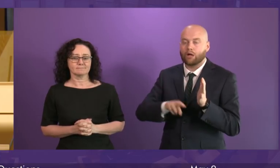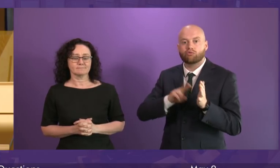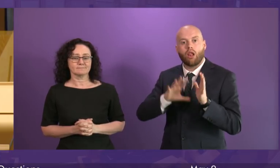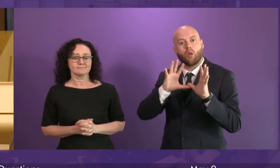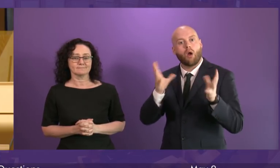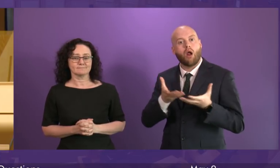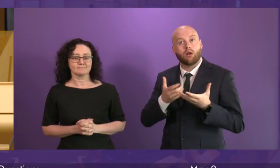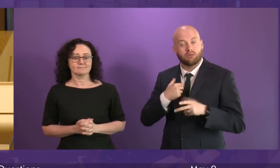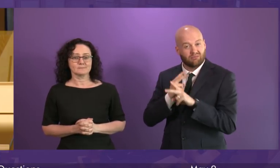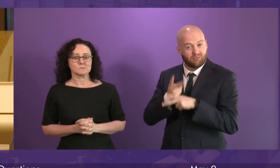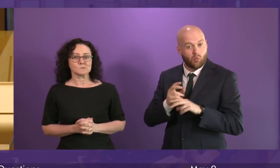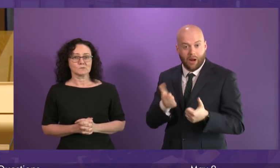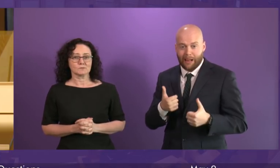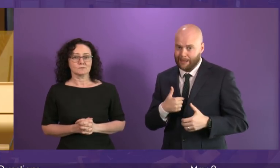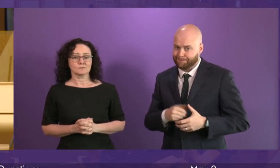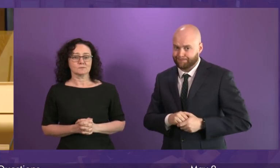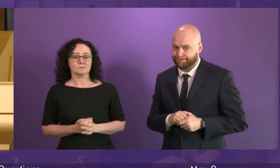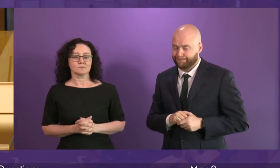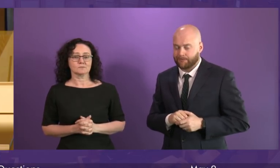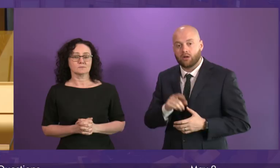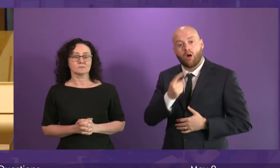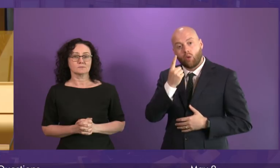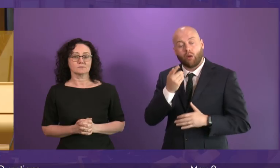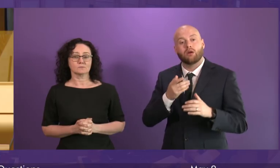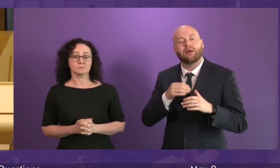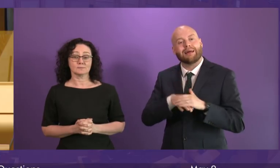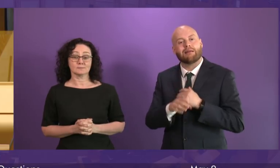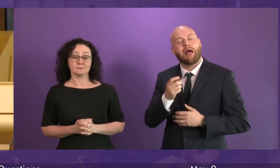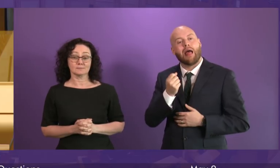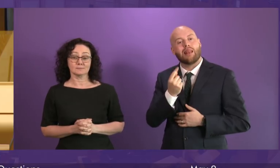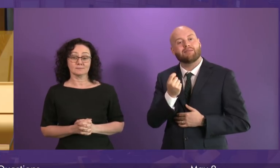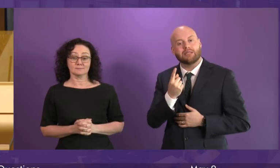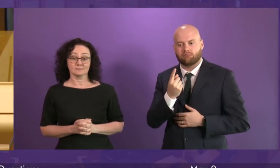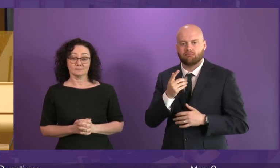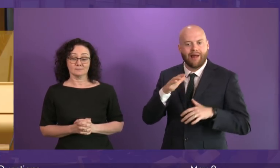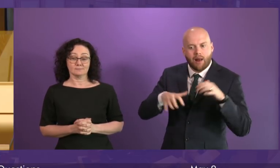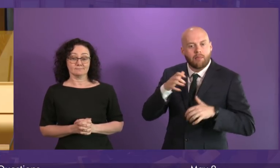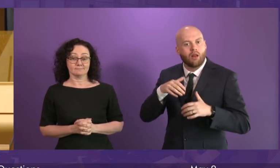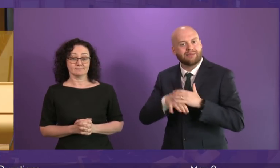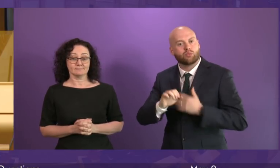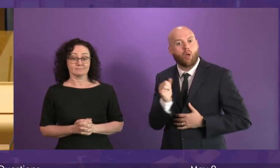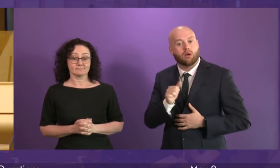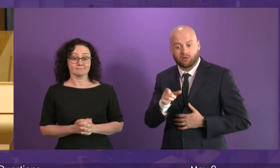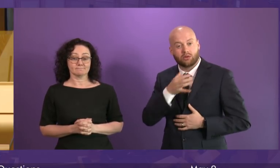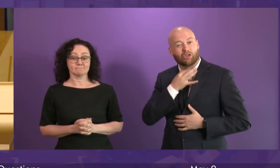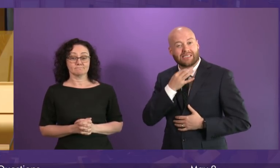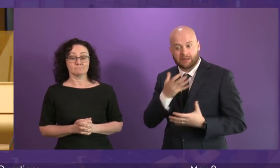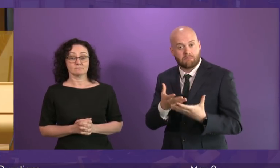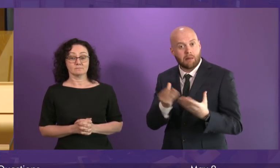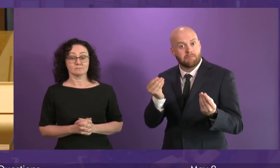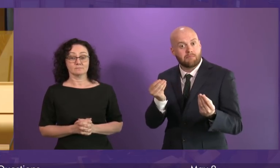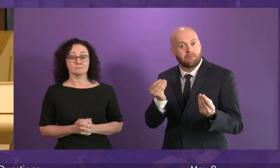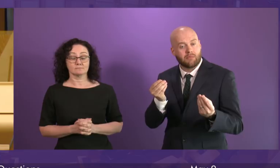And Scotland faces the same challenges. One in 11 species in Scotland are at risk of extinction, and we need stronger laws and